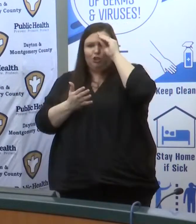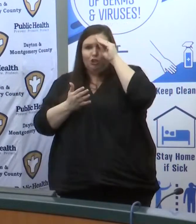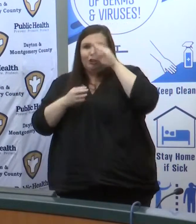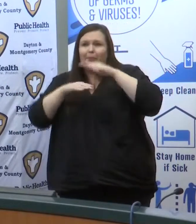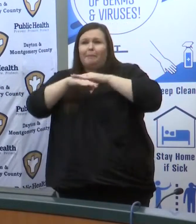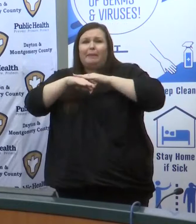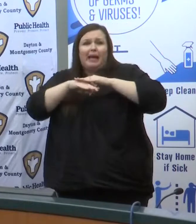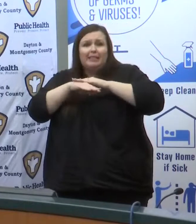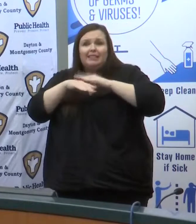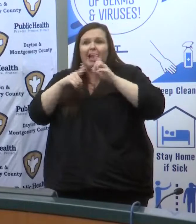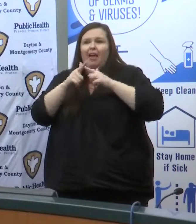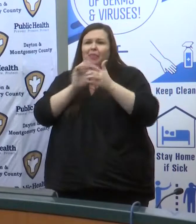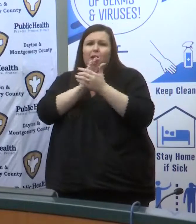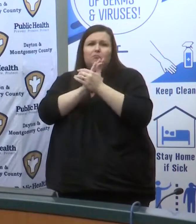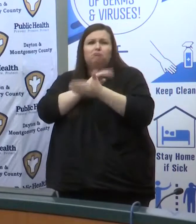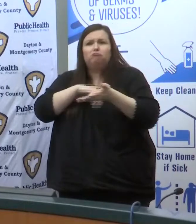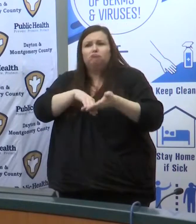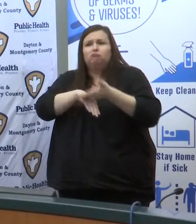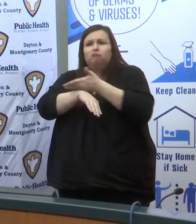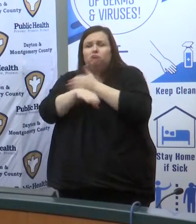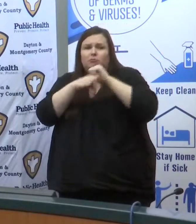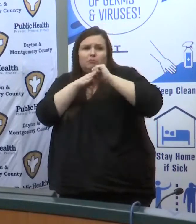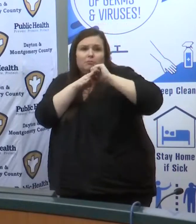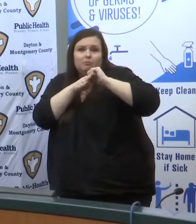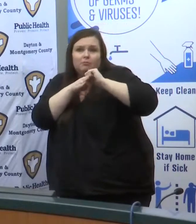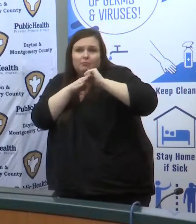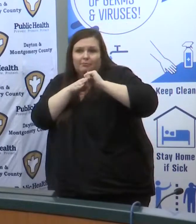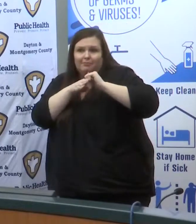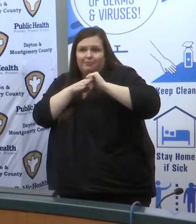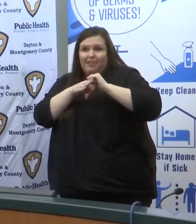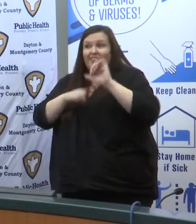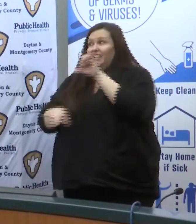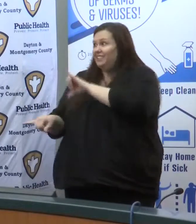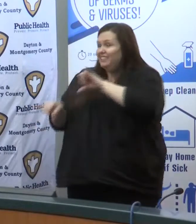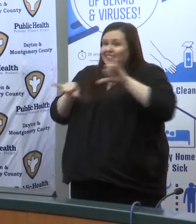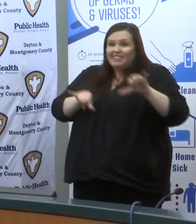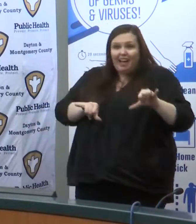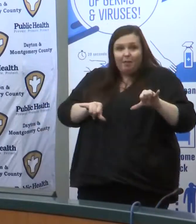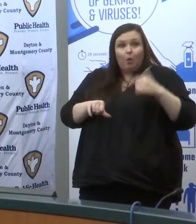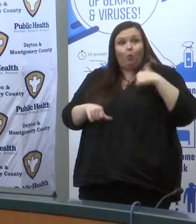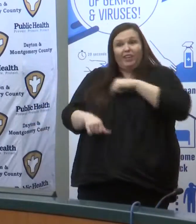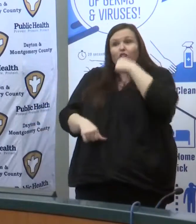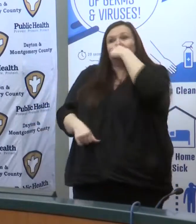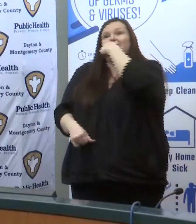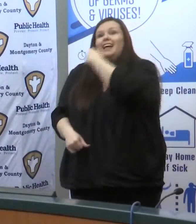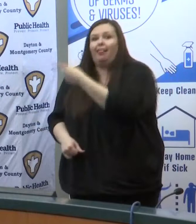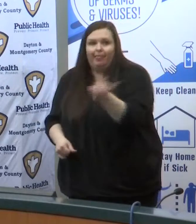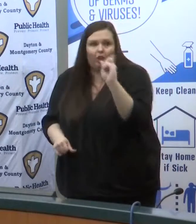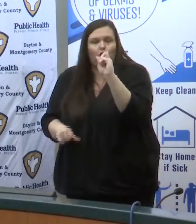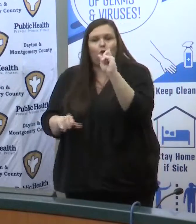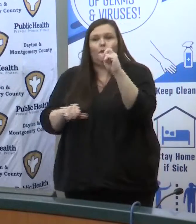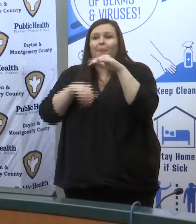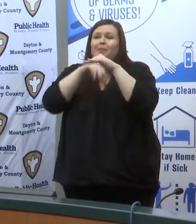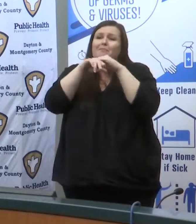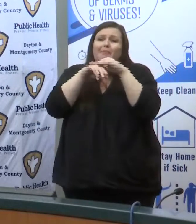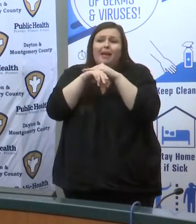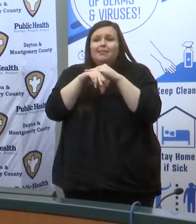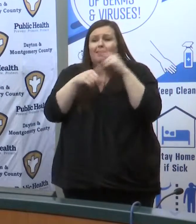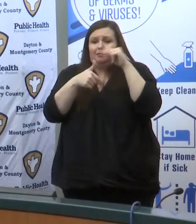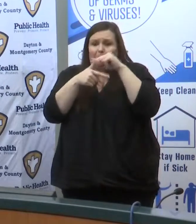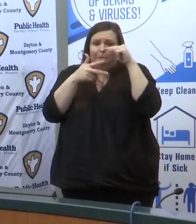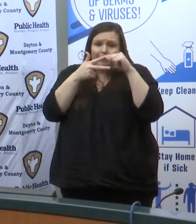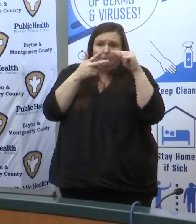As we fight this and I relate to our patients we tell them the basic steps which have been repeated and I want to repeat them closely here